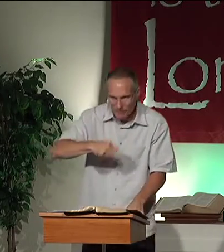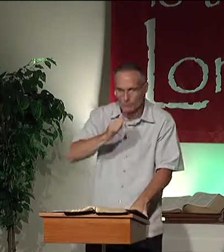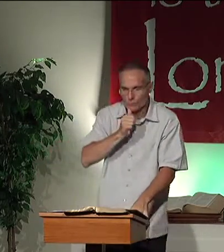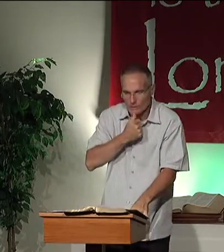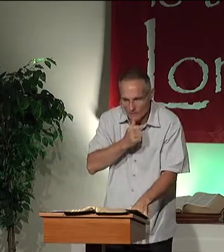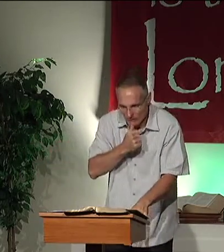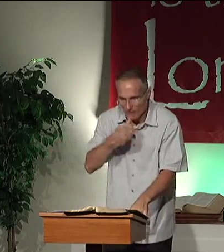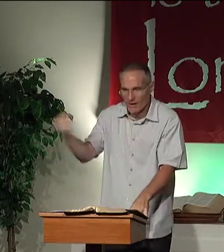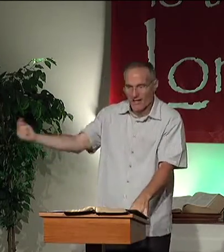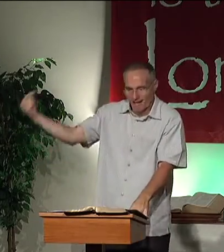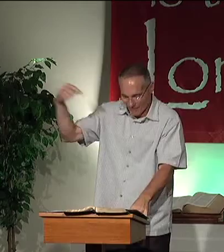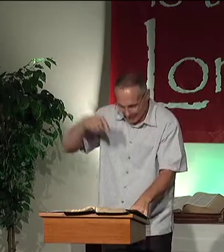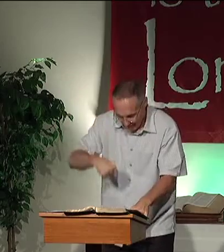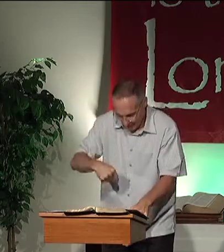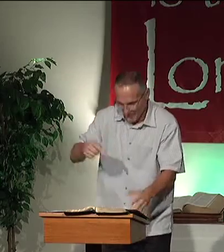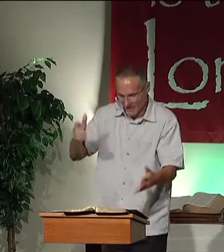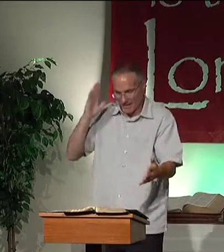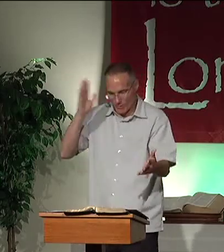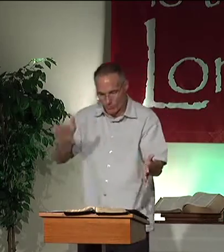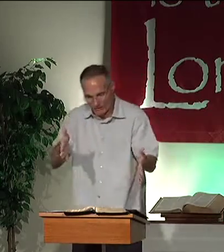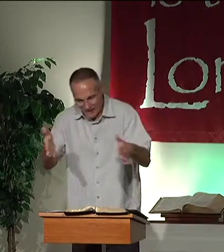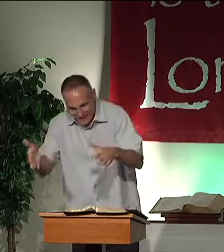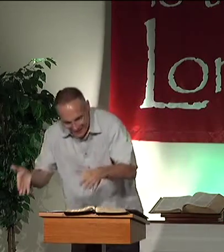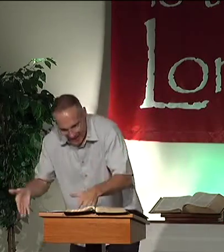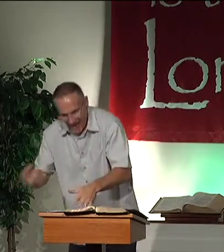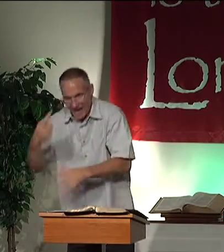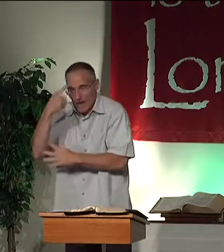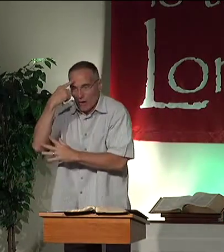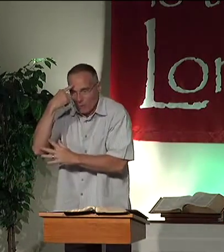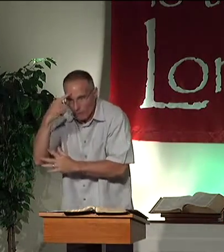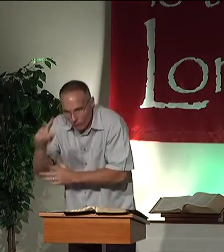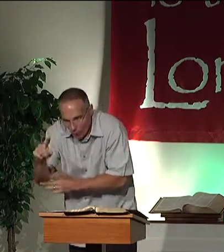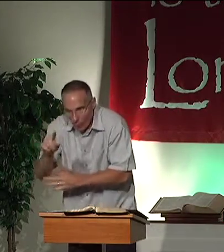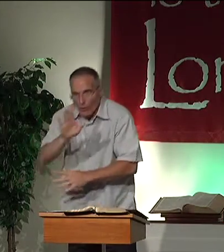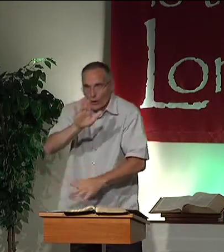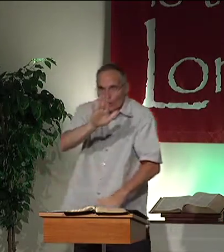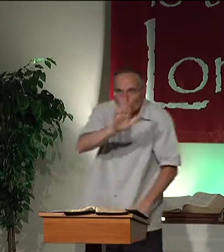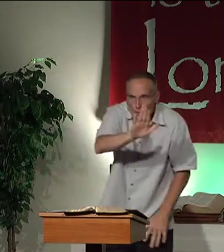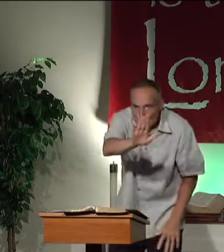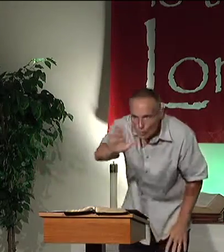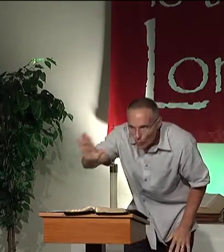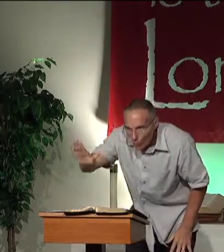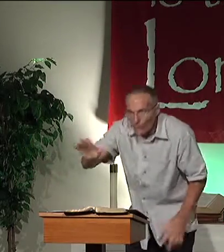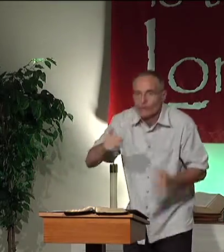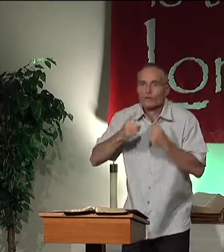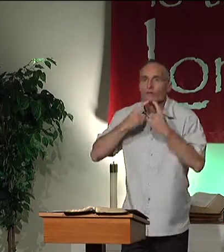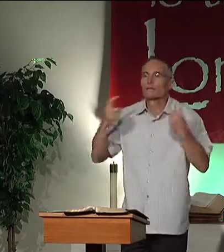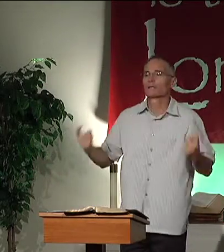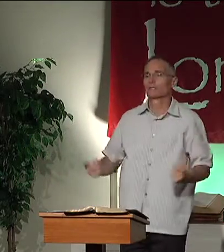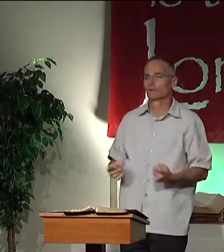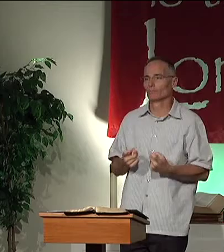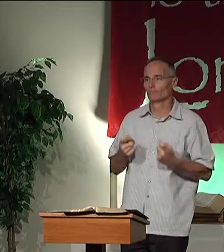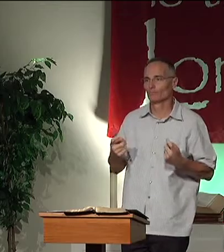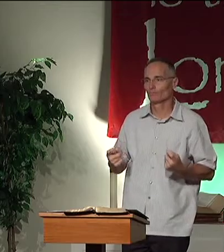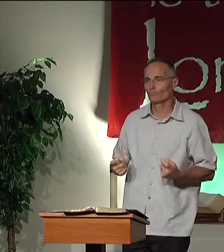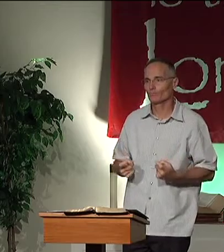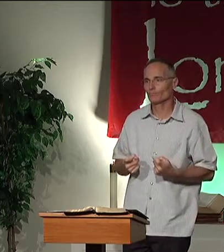I have come to suffer. I have come to die for your sin.